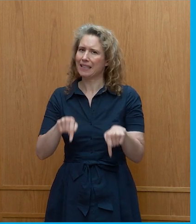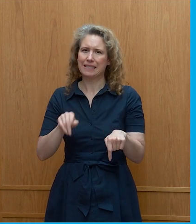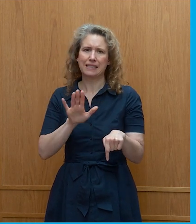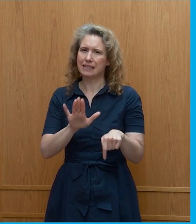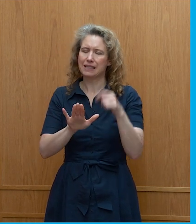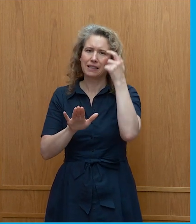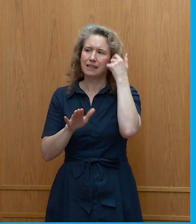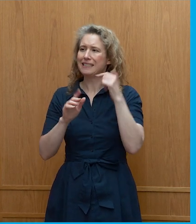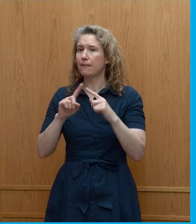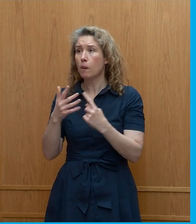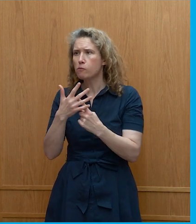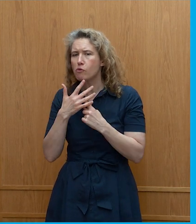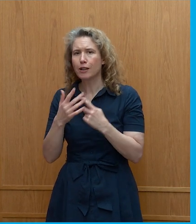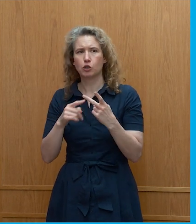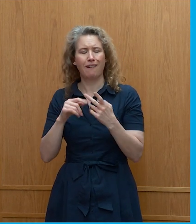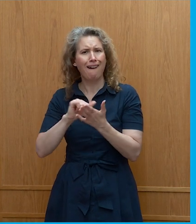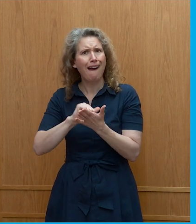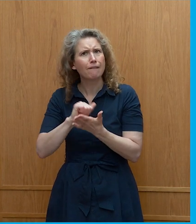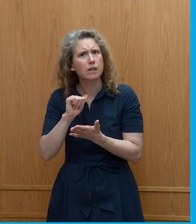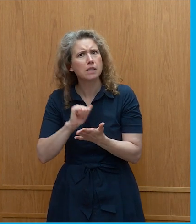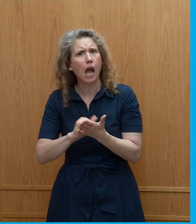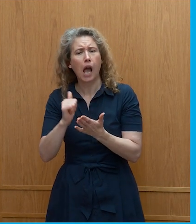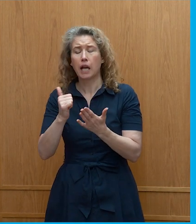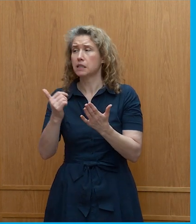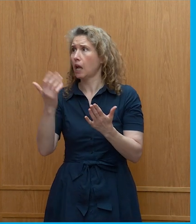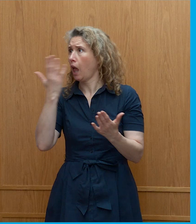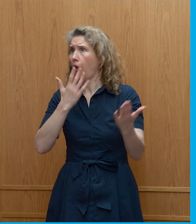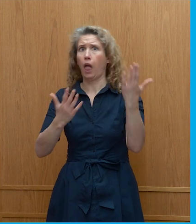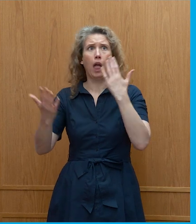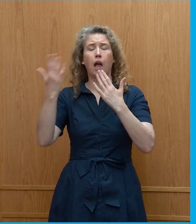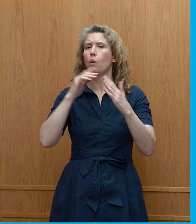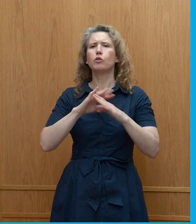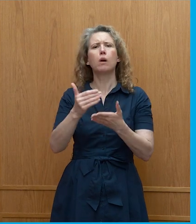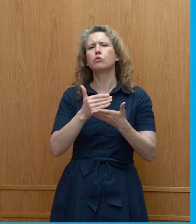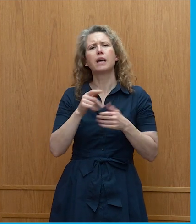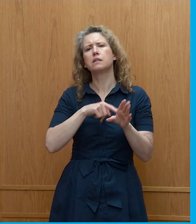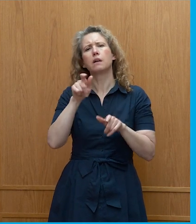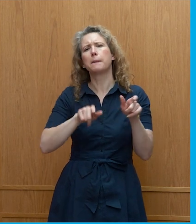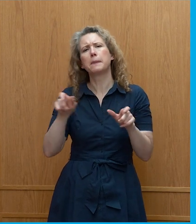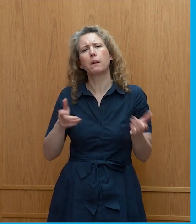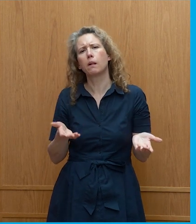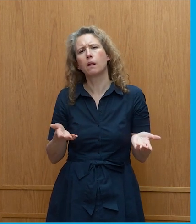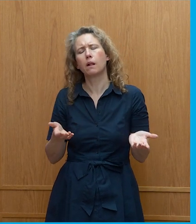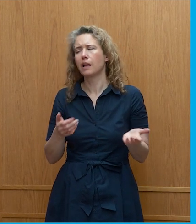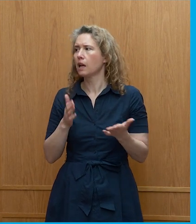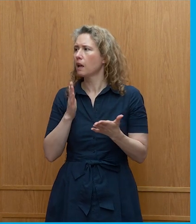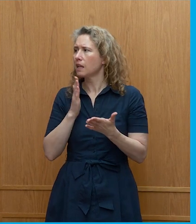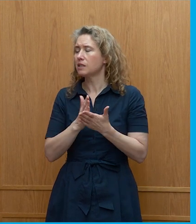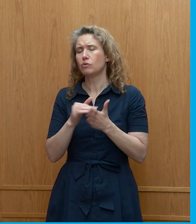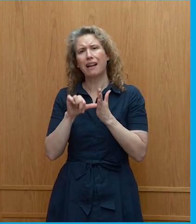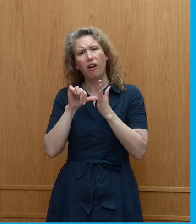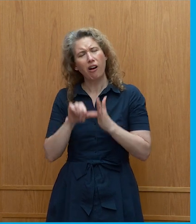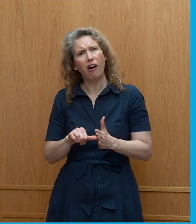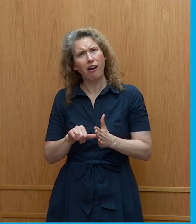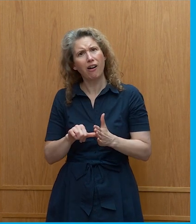pressure and the advertising and how we are just not protecting our young people from that so it's very very hard